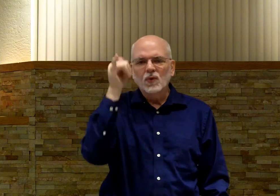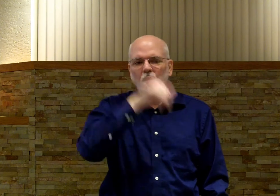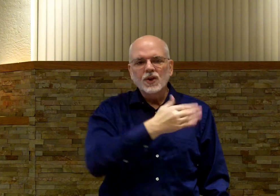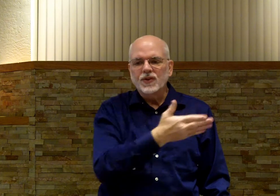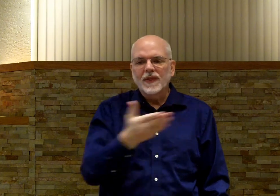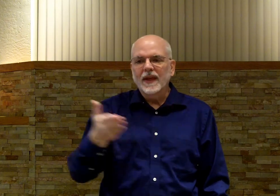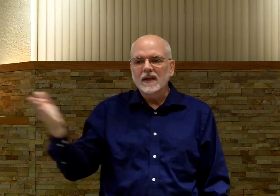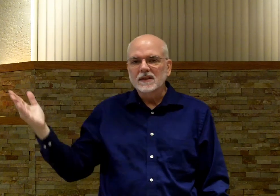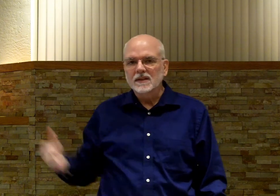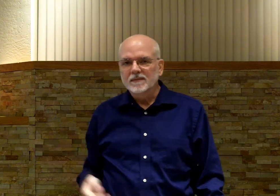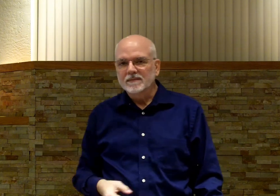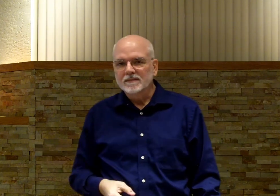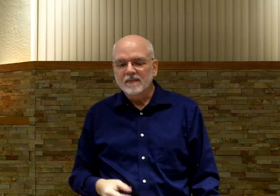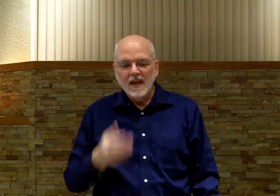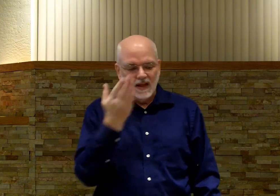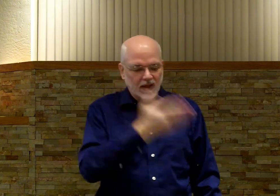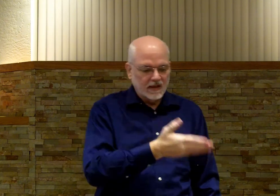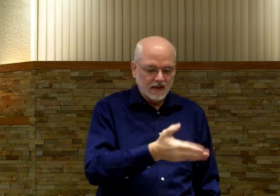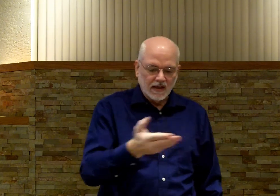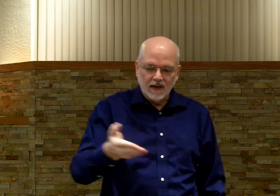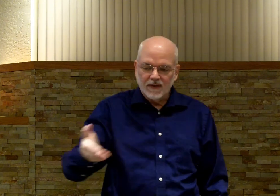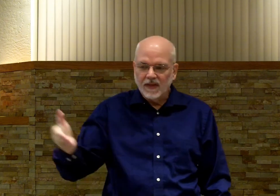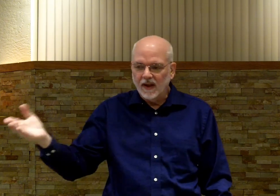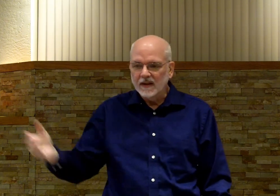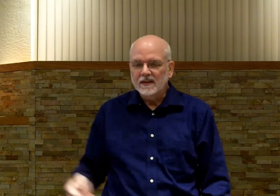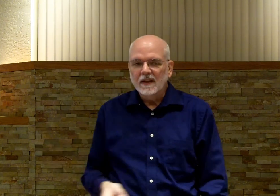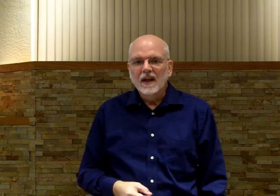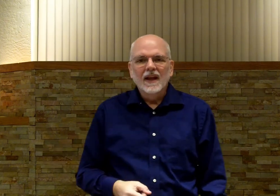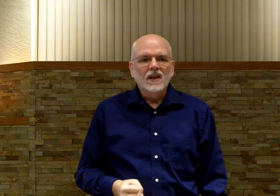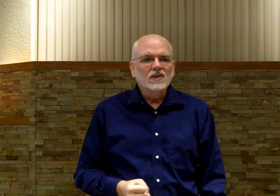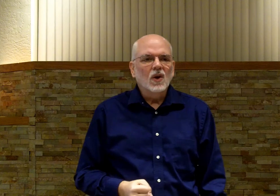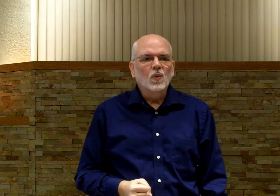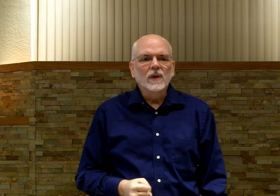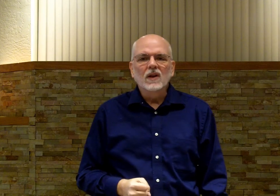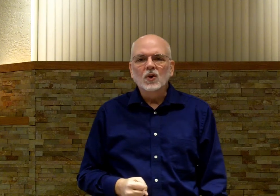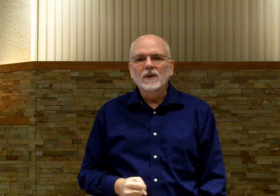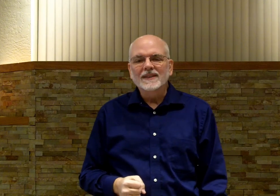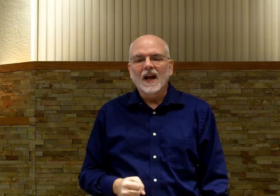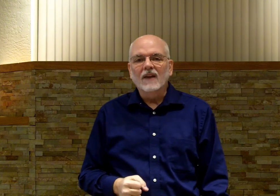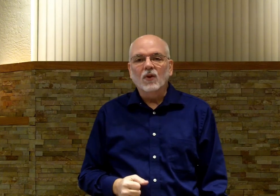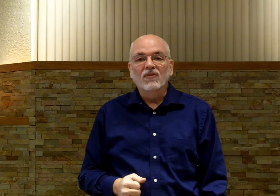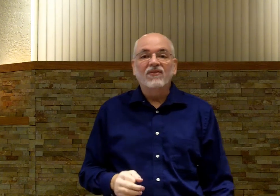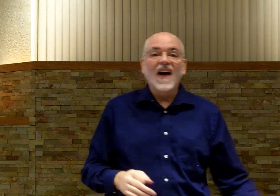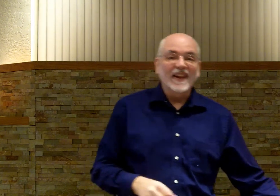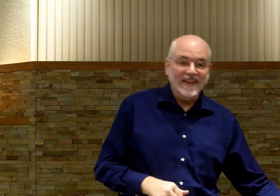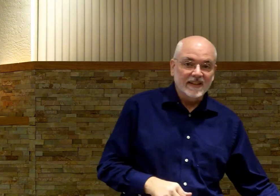Foolish things. This is the sign for things. There's no real good sign for follies.